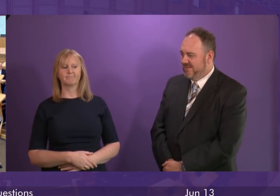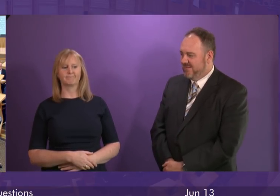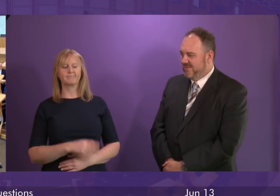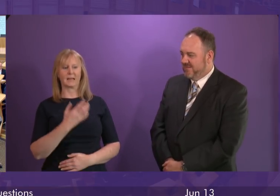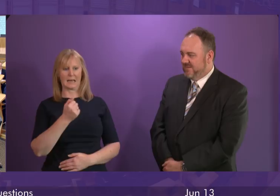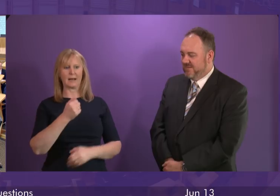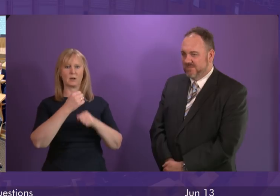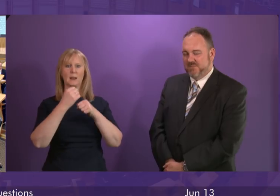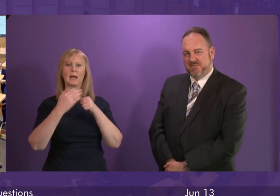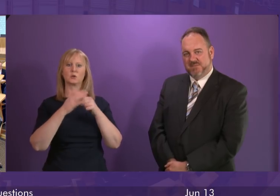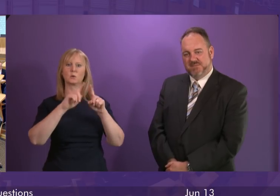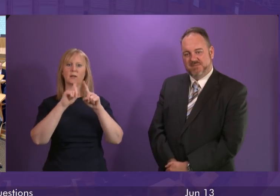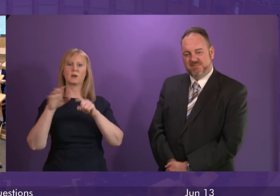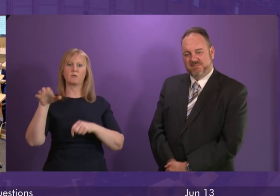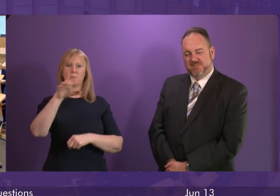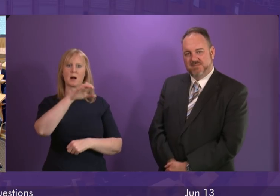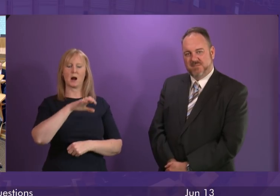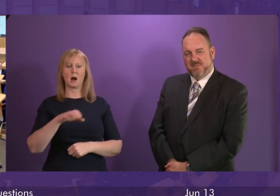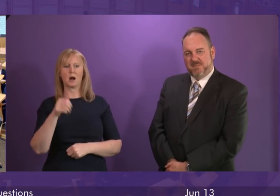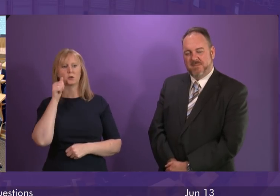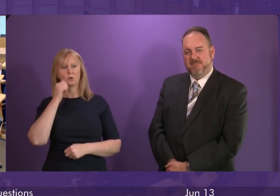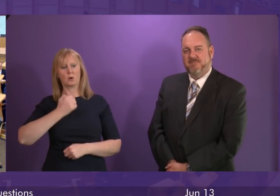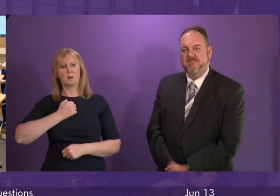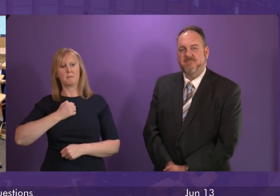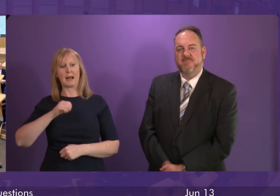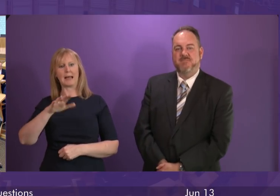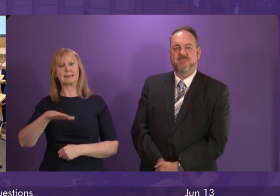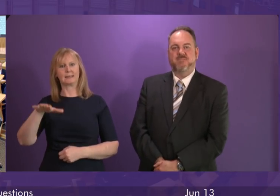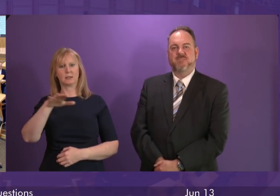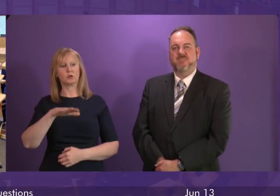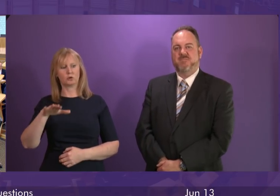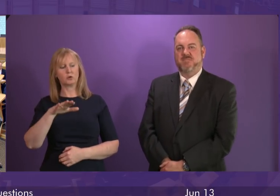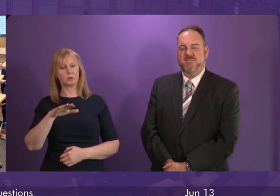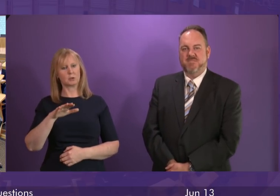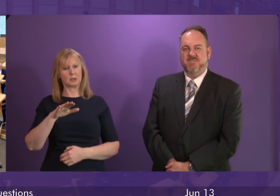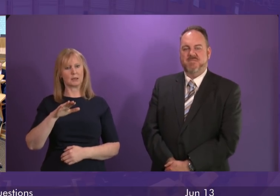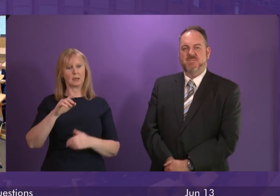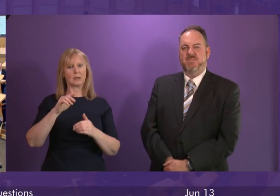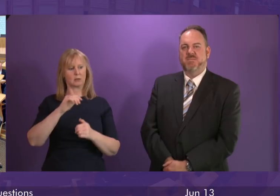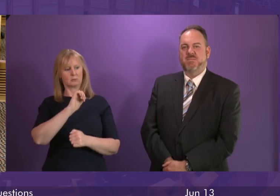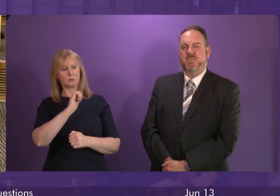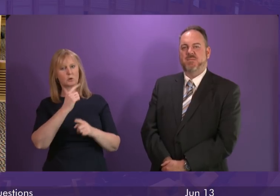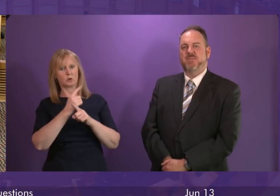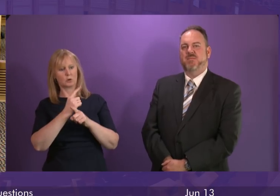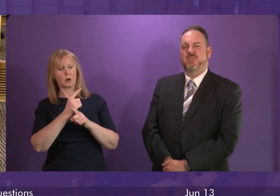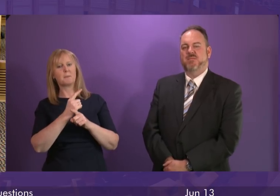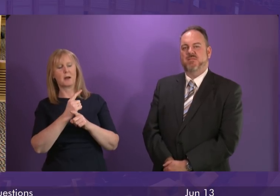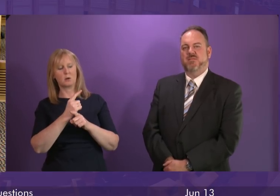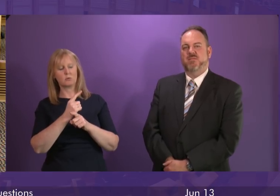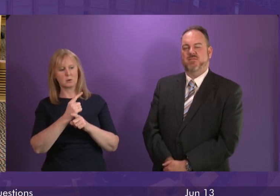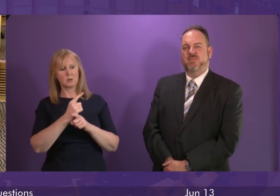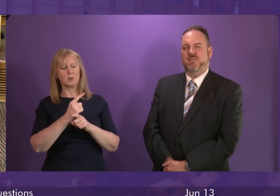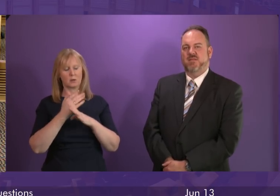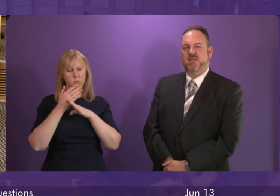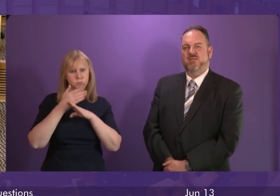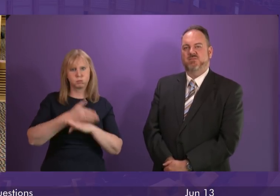parts of Glasgow. I know from my constituency interest in the case that Annie Wells is citing, the intensive work